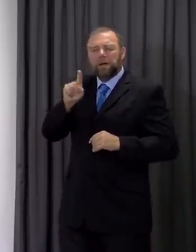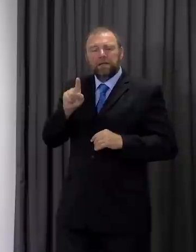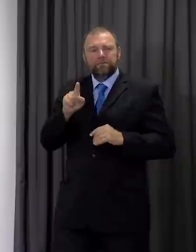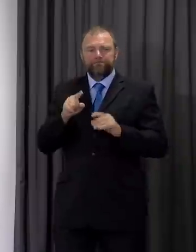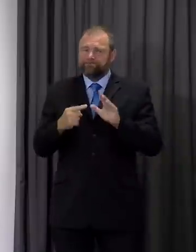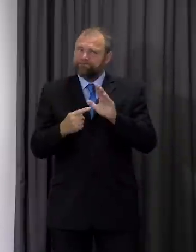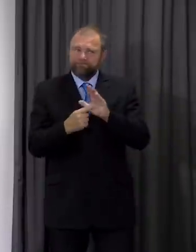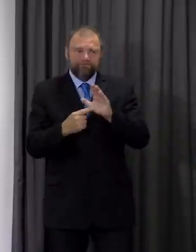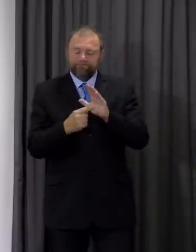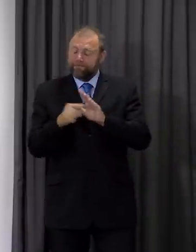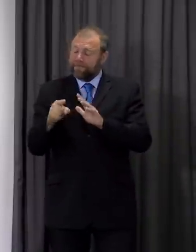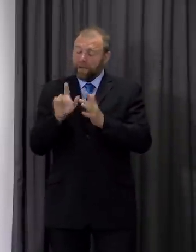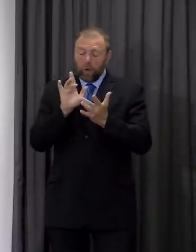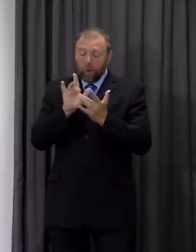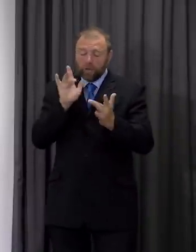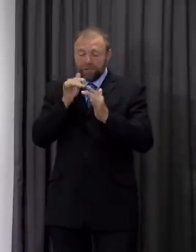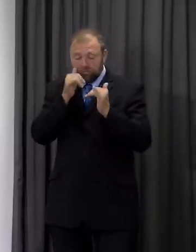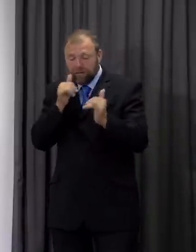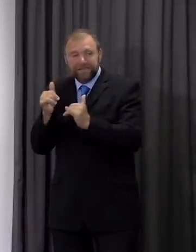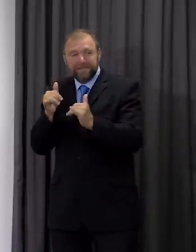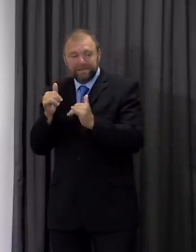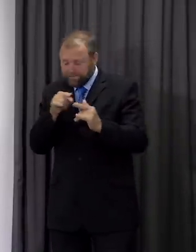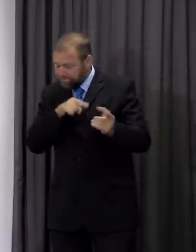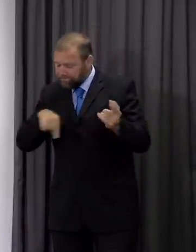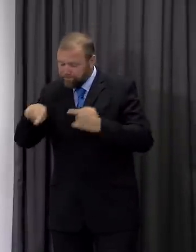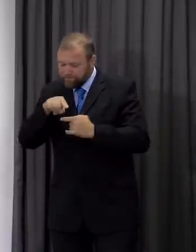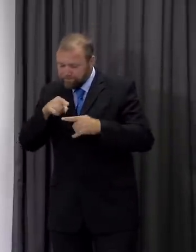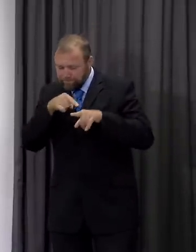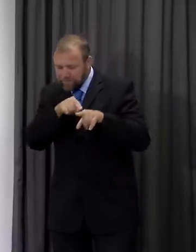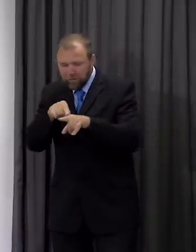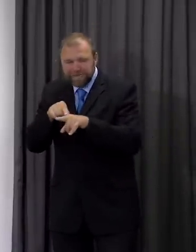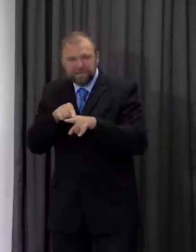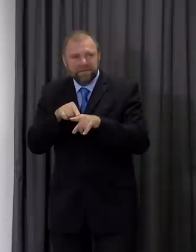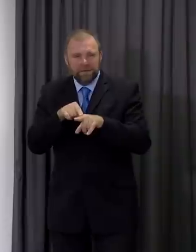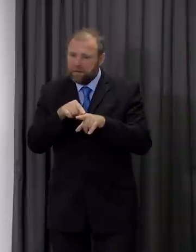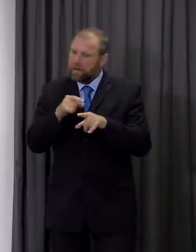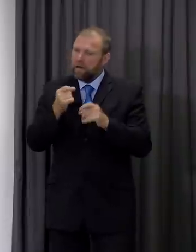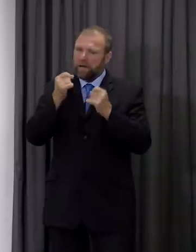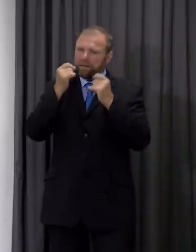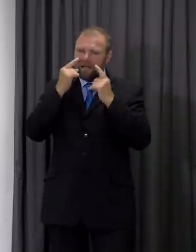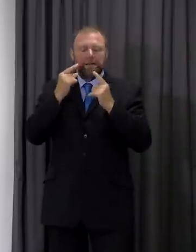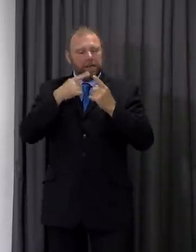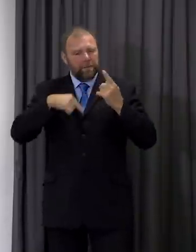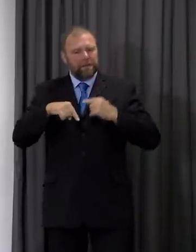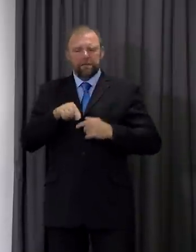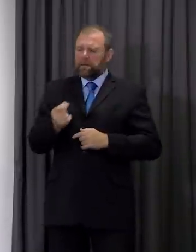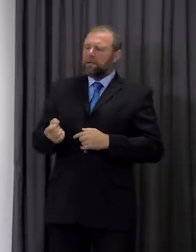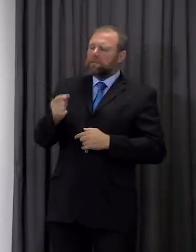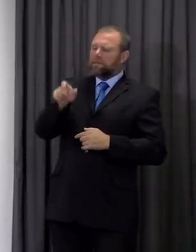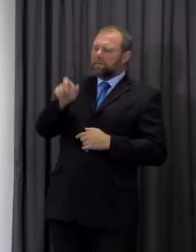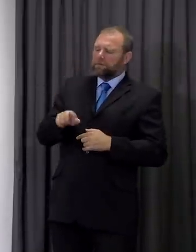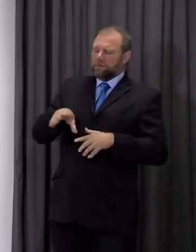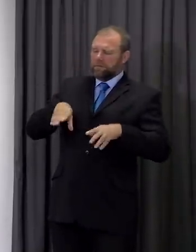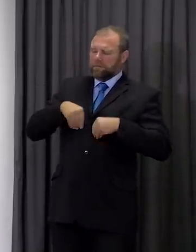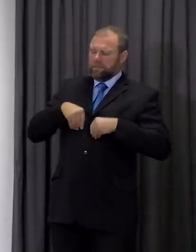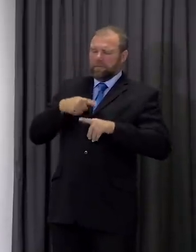from our contact tracing service because that allows us to understand whether a specific cluster we can trace and understand a link back to cases